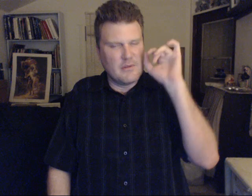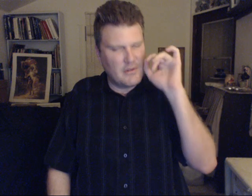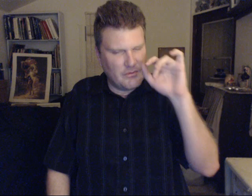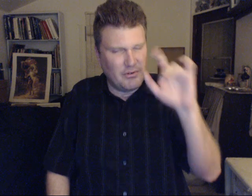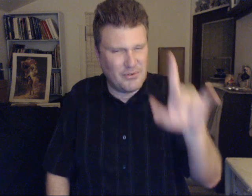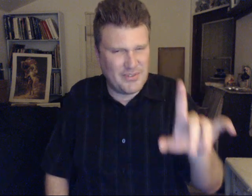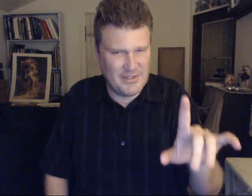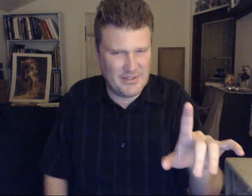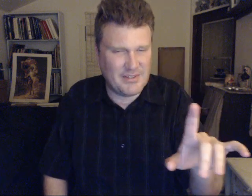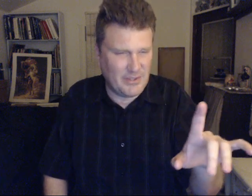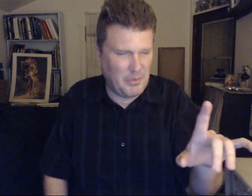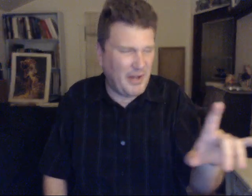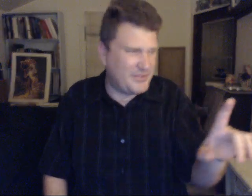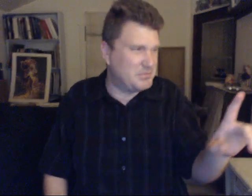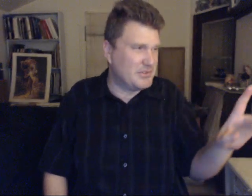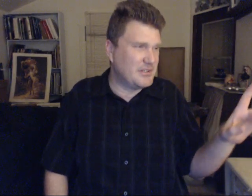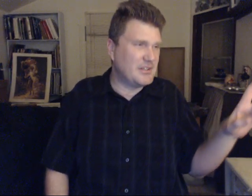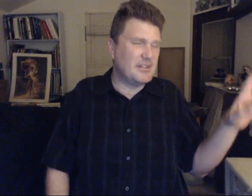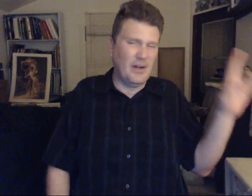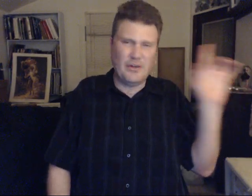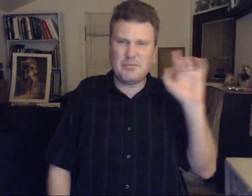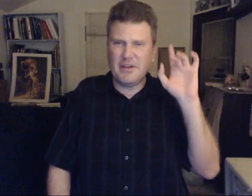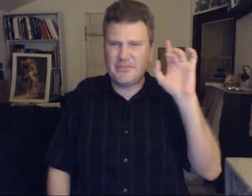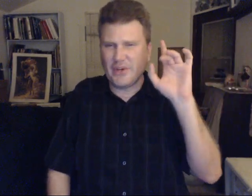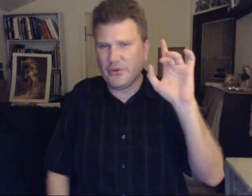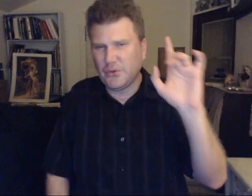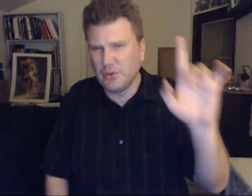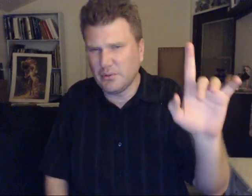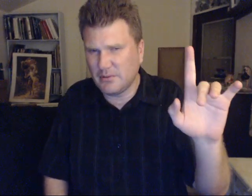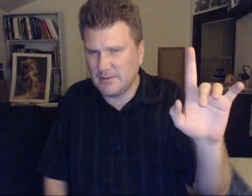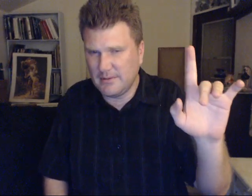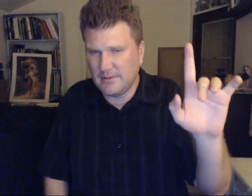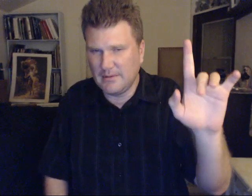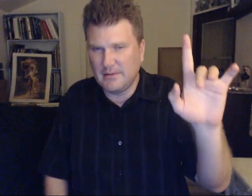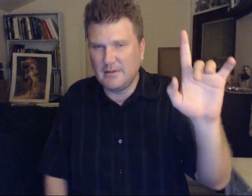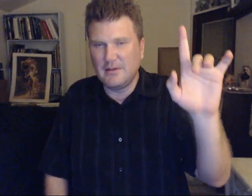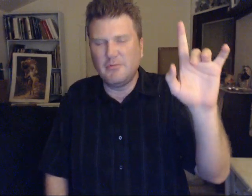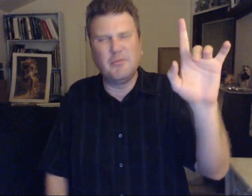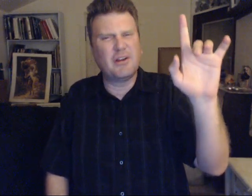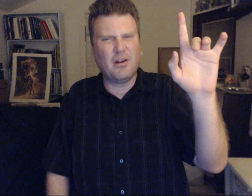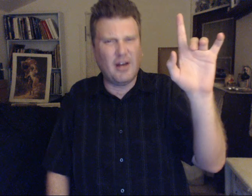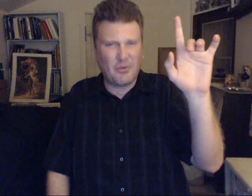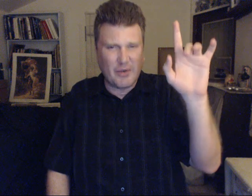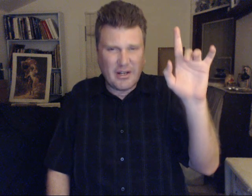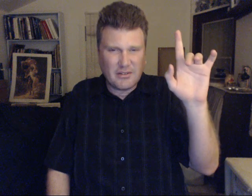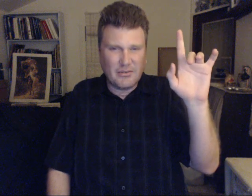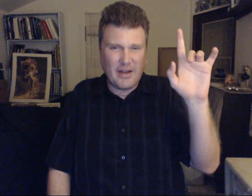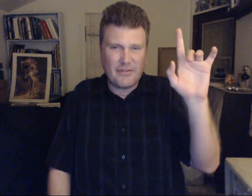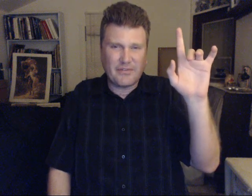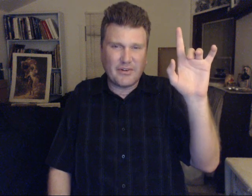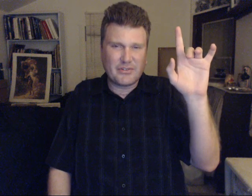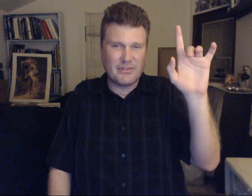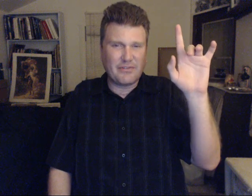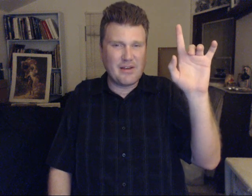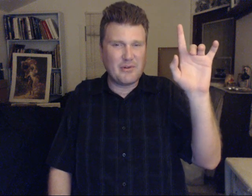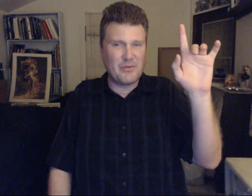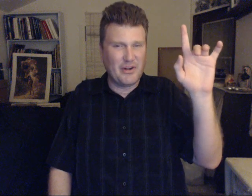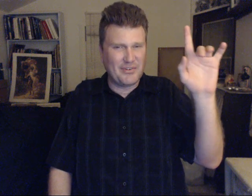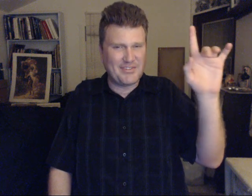We do see this. As a possibility. It all depends on you. But many are not ready. To have a functional family. We understand.